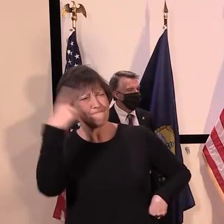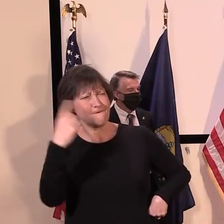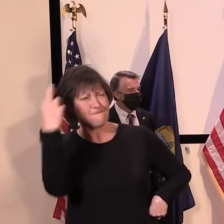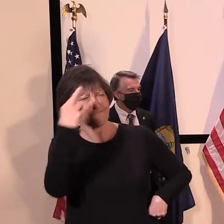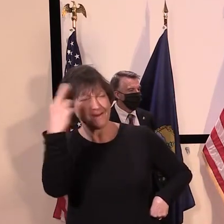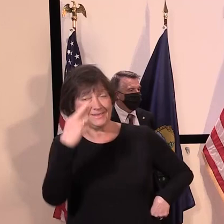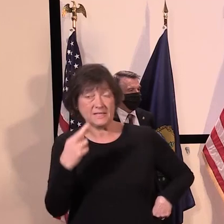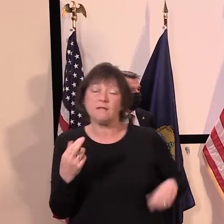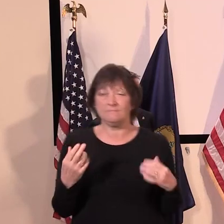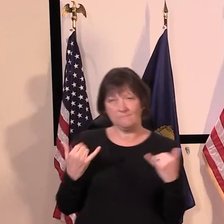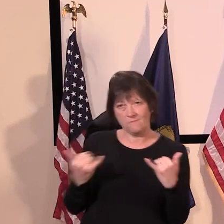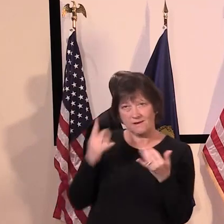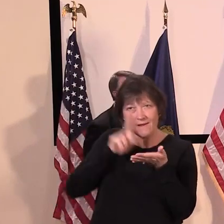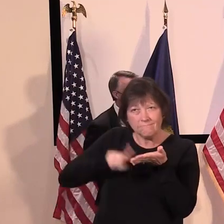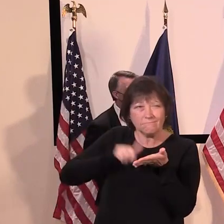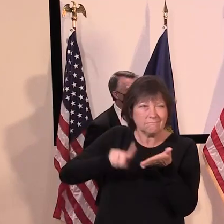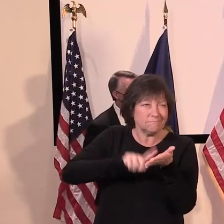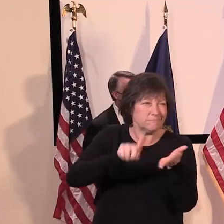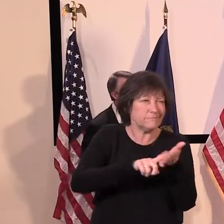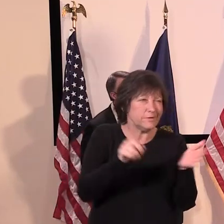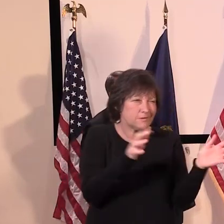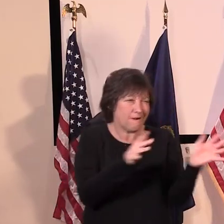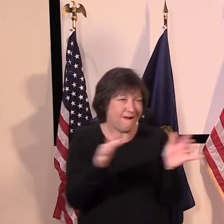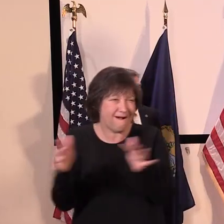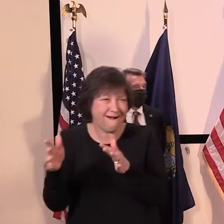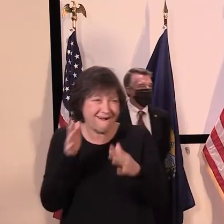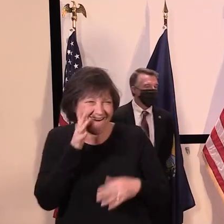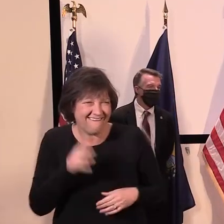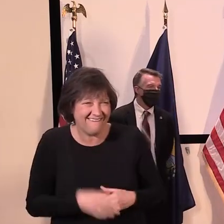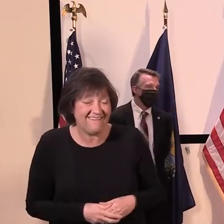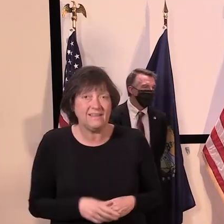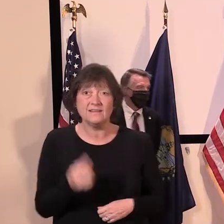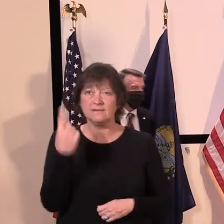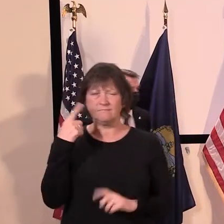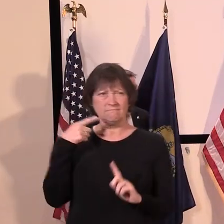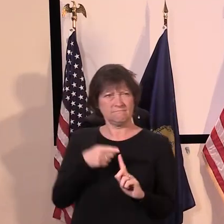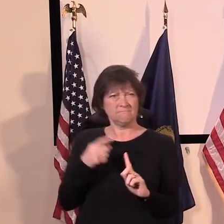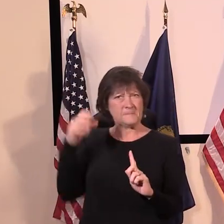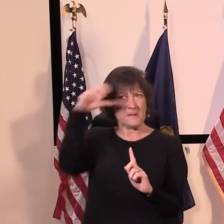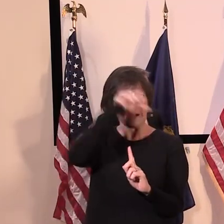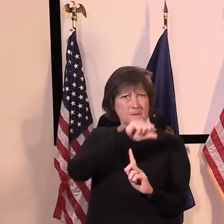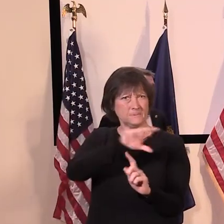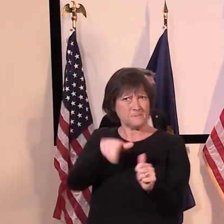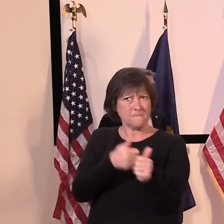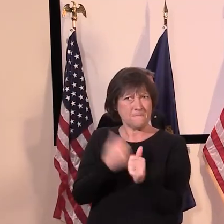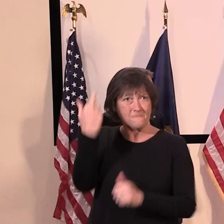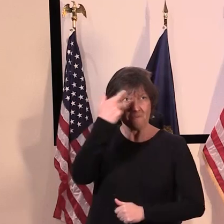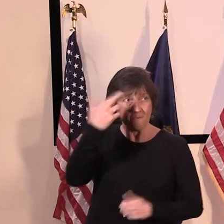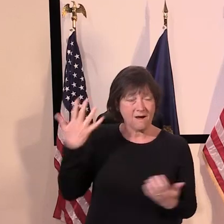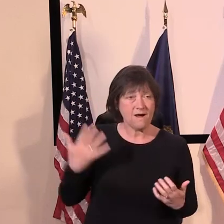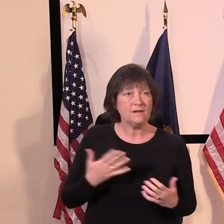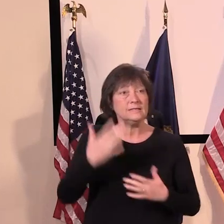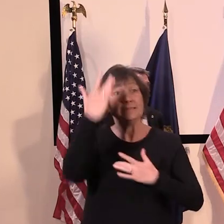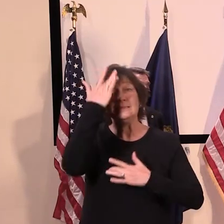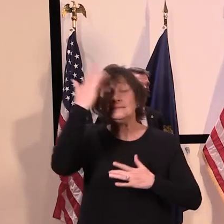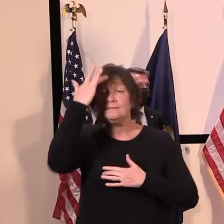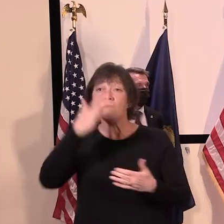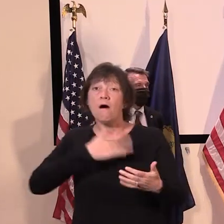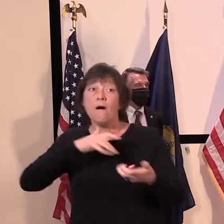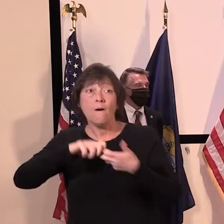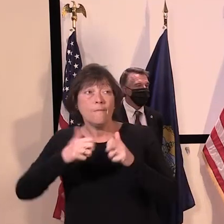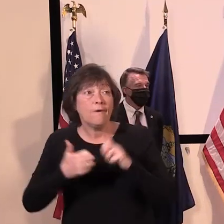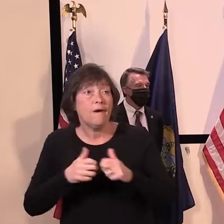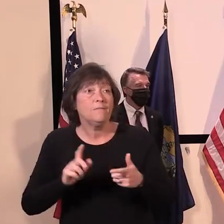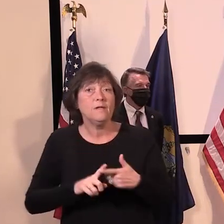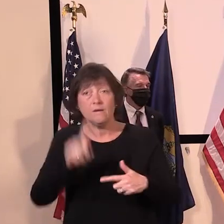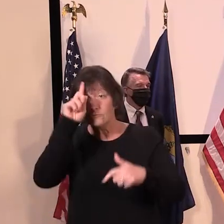research is underway. However, the prevailing thought is that the diseases have not gone away,